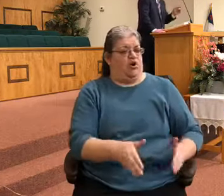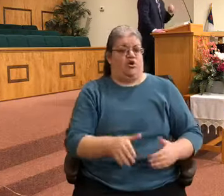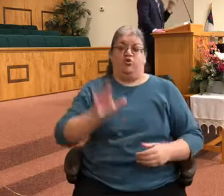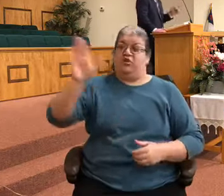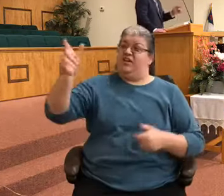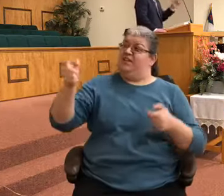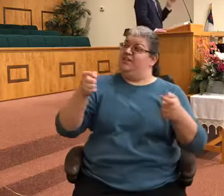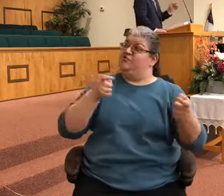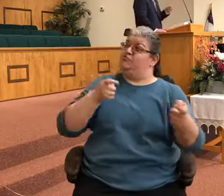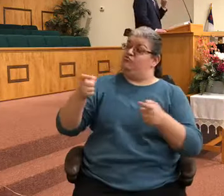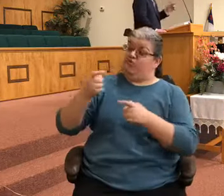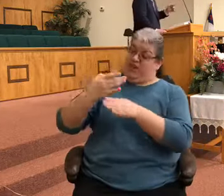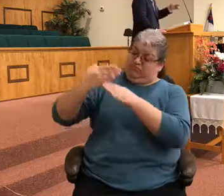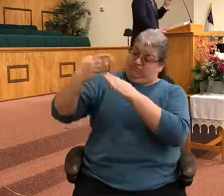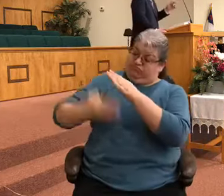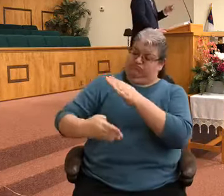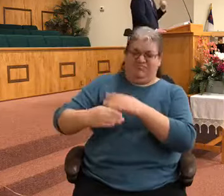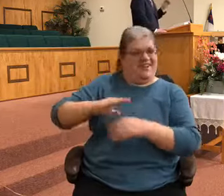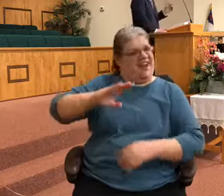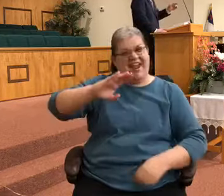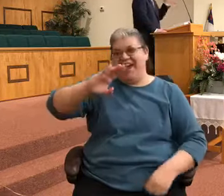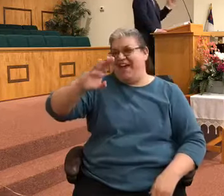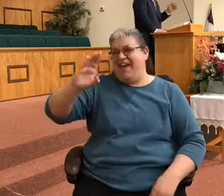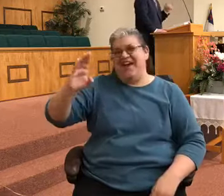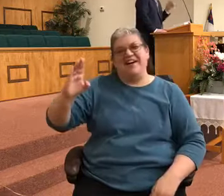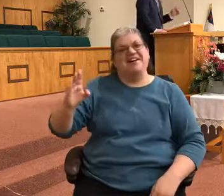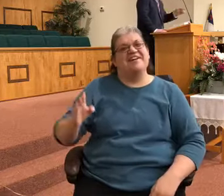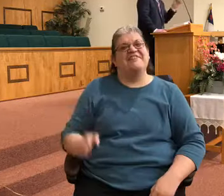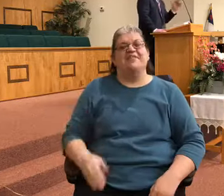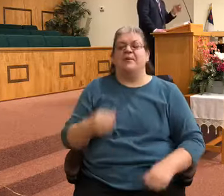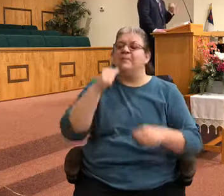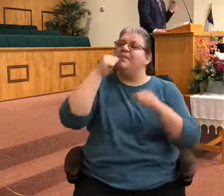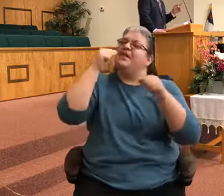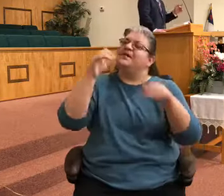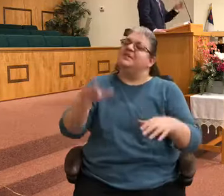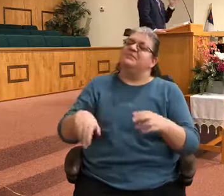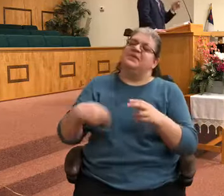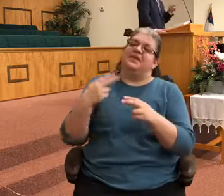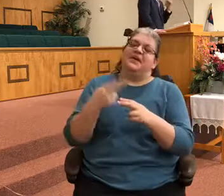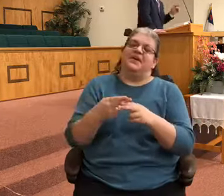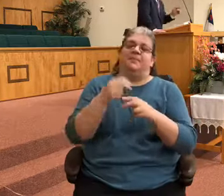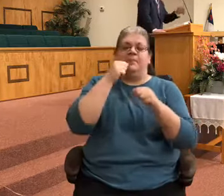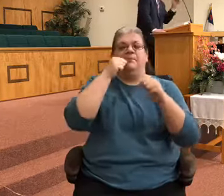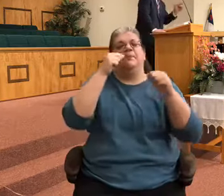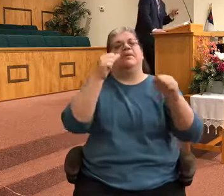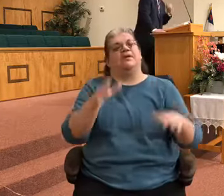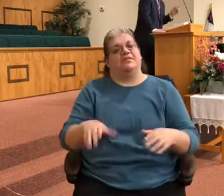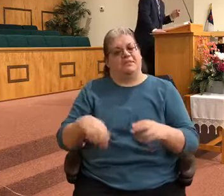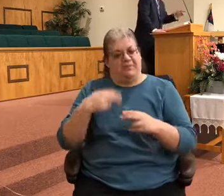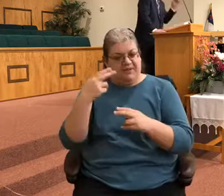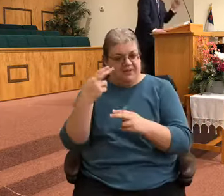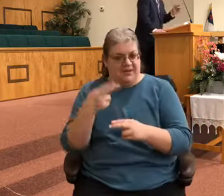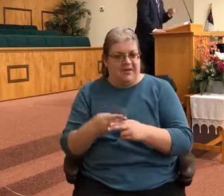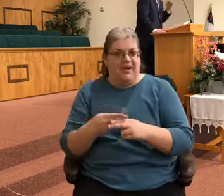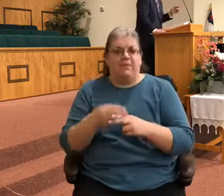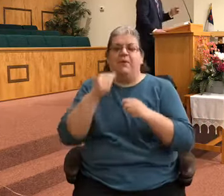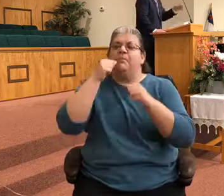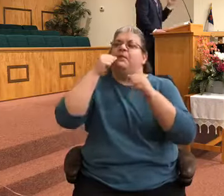never cease. Blessed be the name, blessed be the name, blessed be